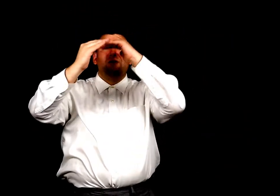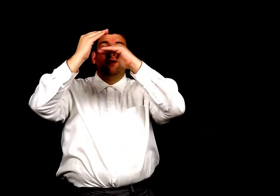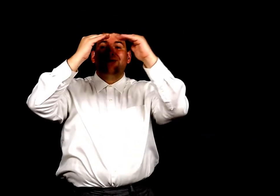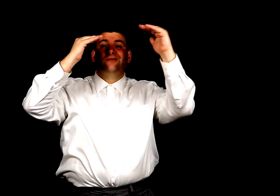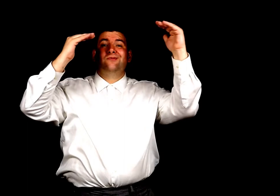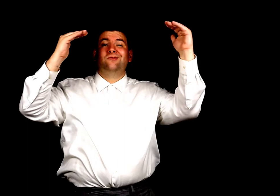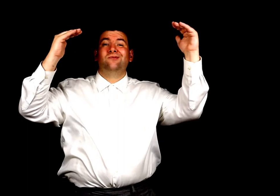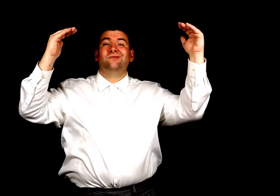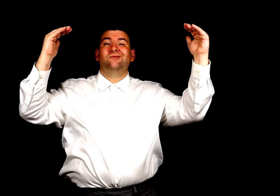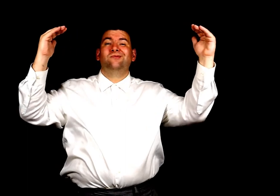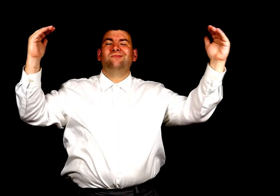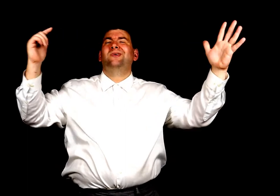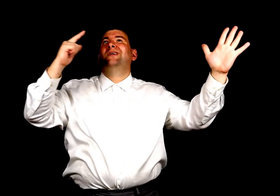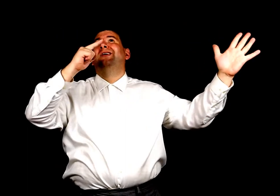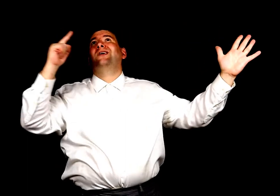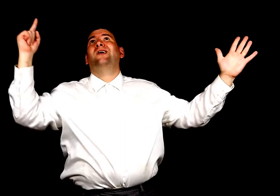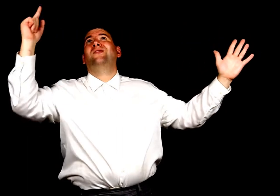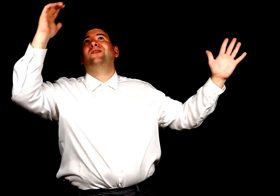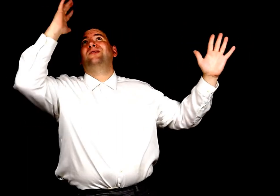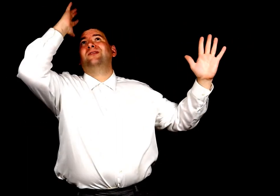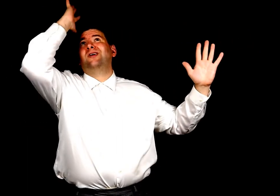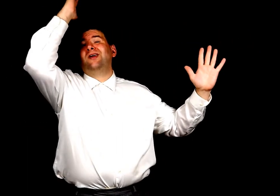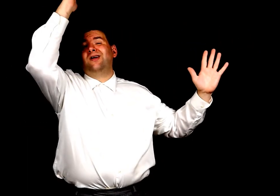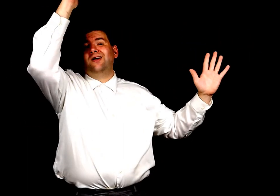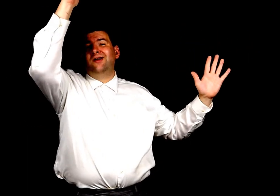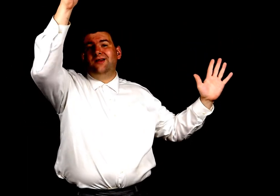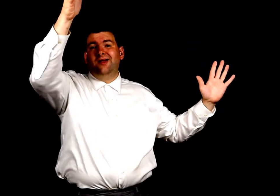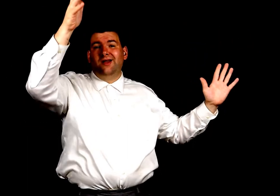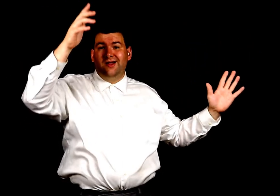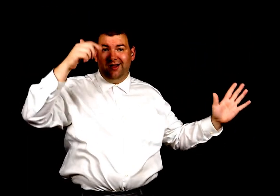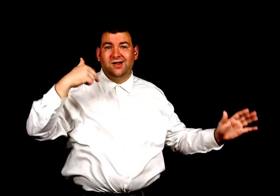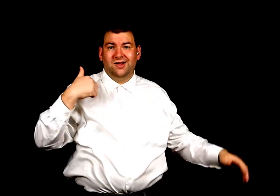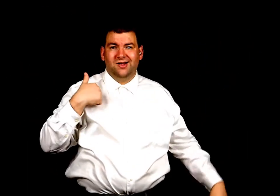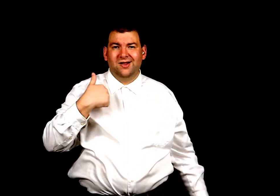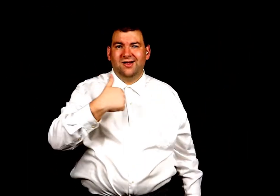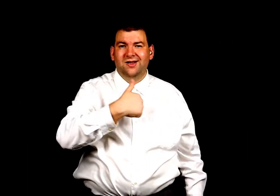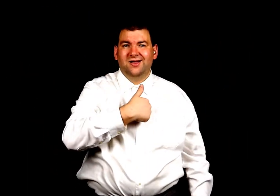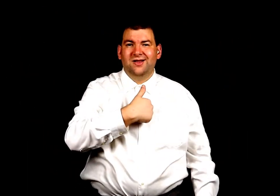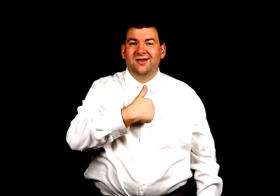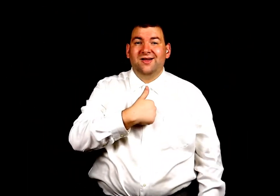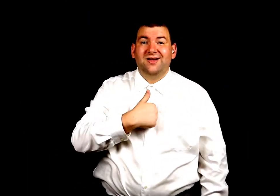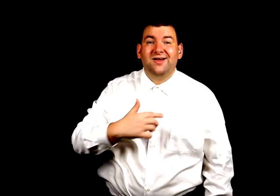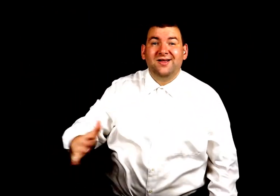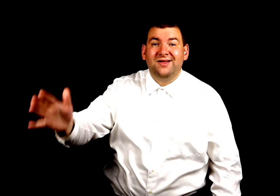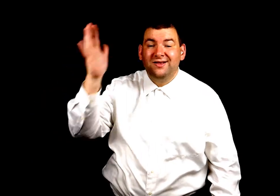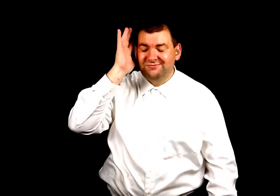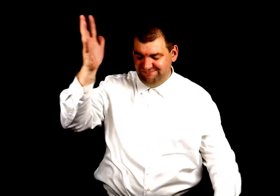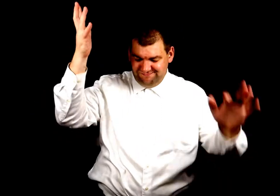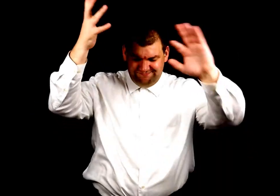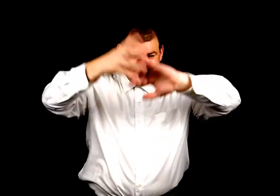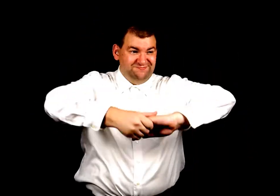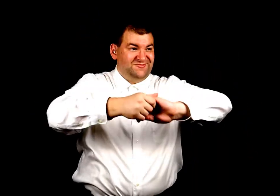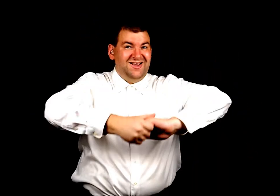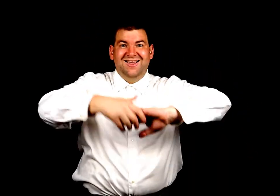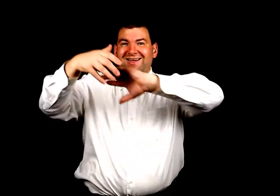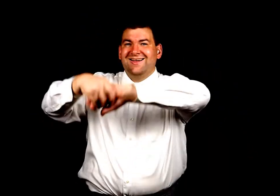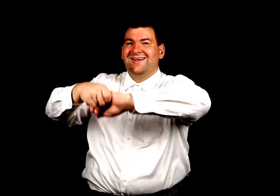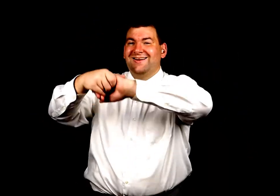on in that home on the other side Then we'll shake glad